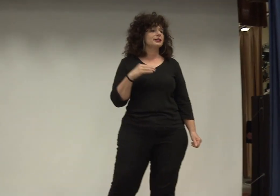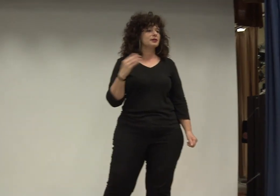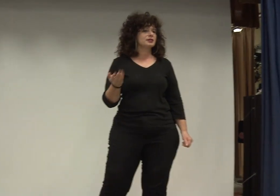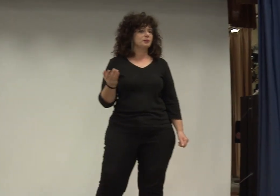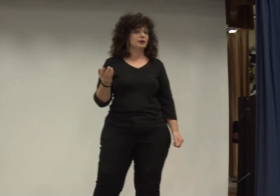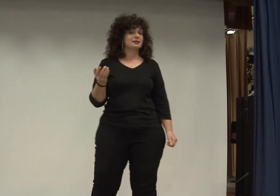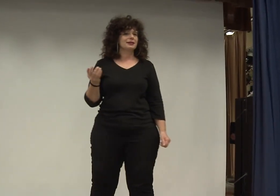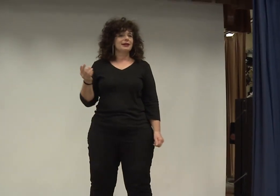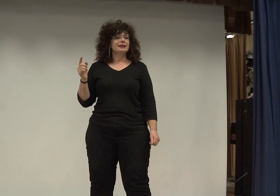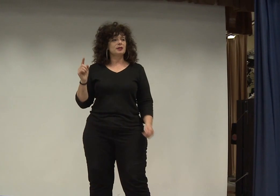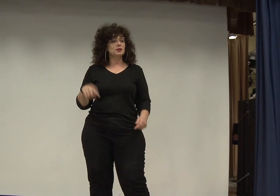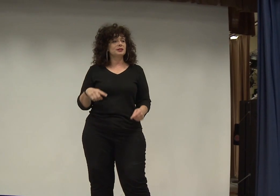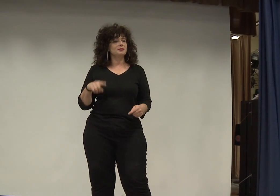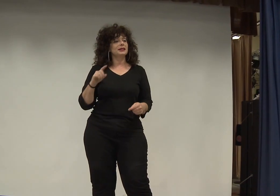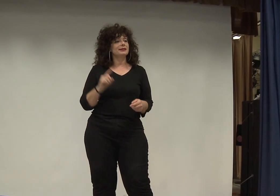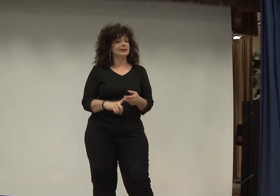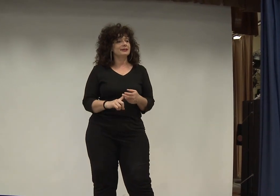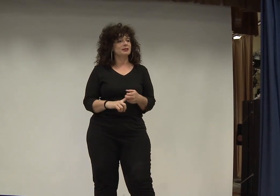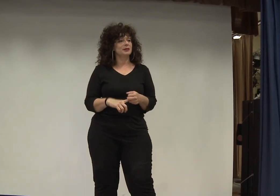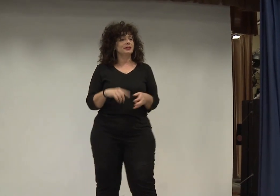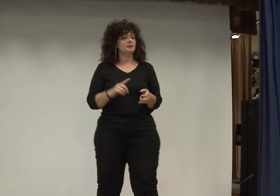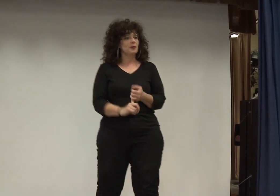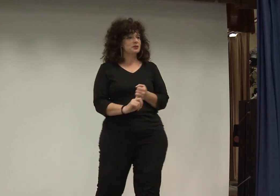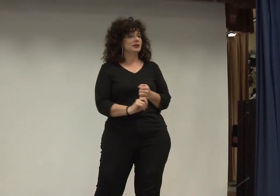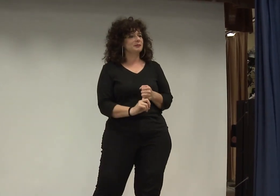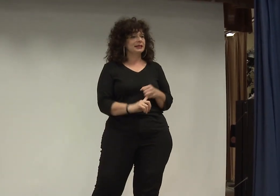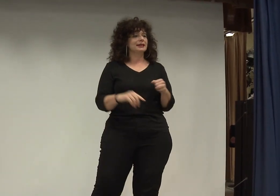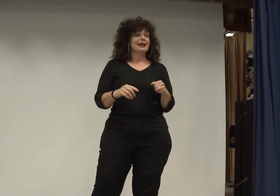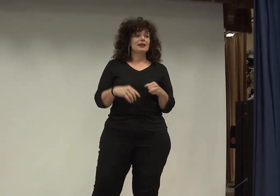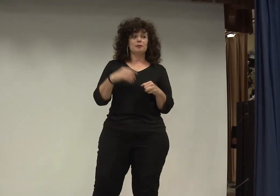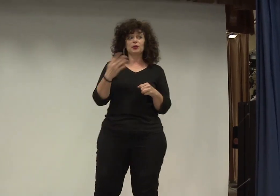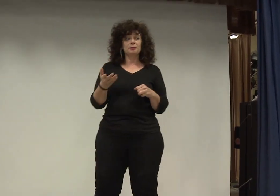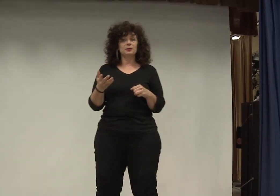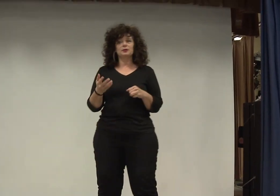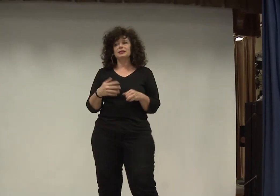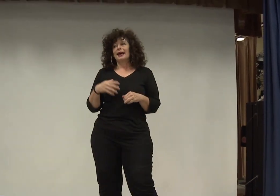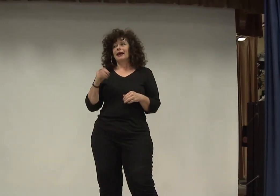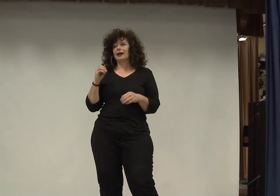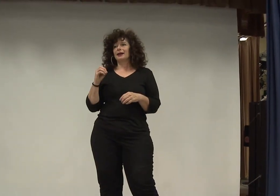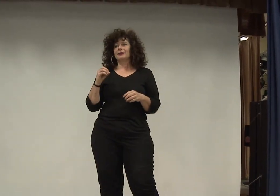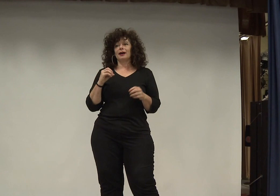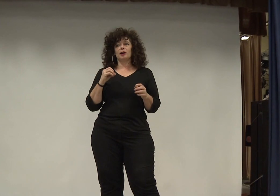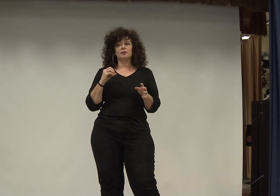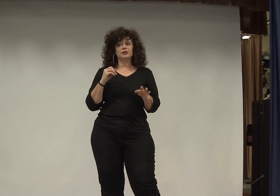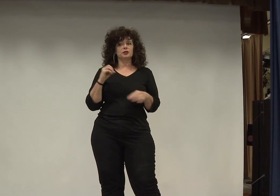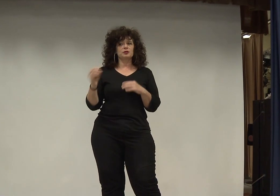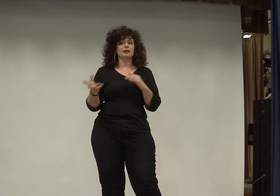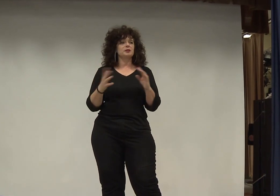series of books. The Music Man, The Dancing Man, The Poetry Man, The Holy Blues. And the children in